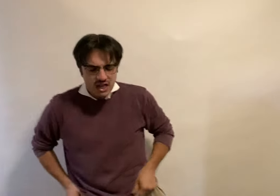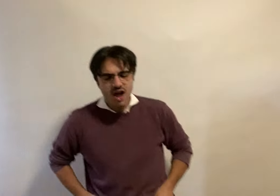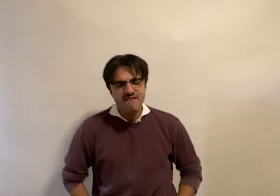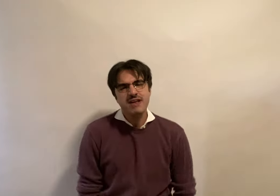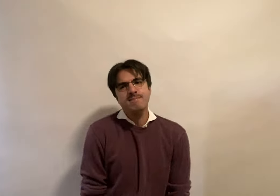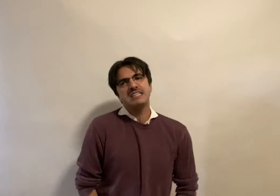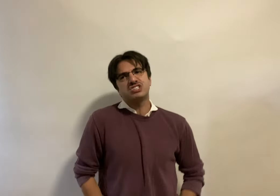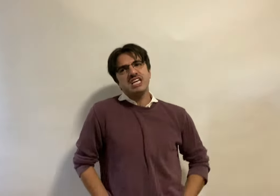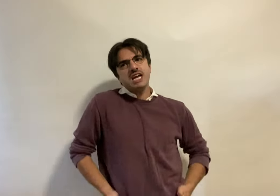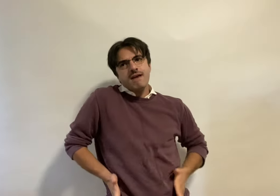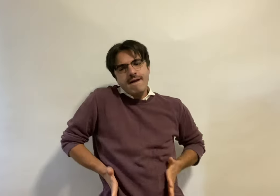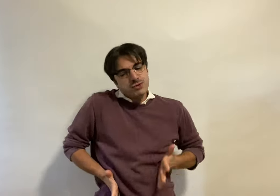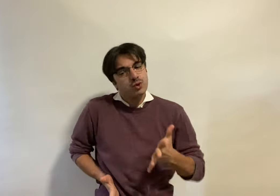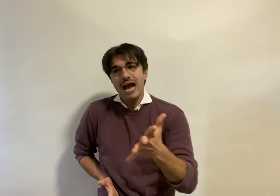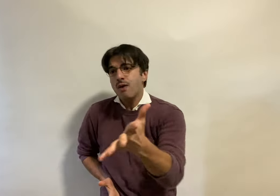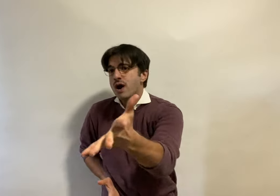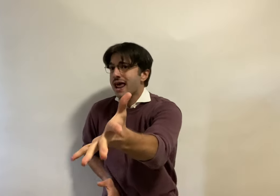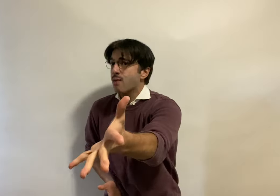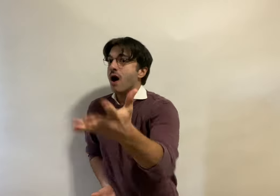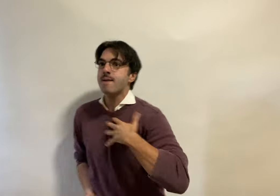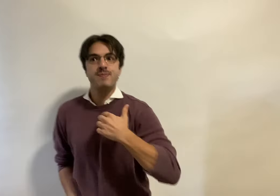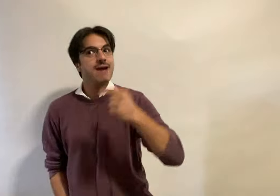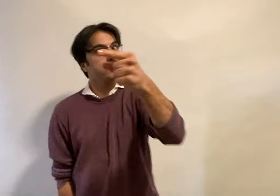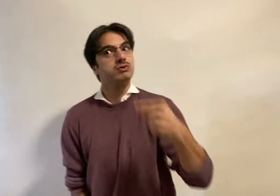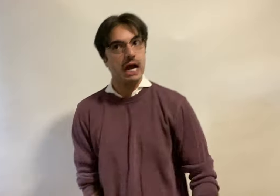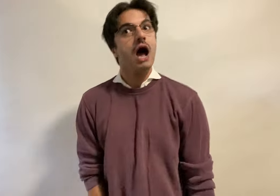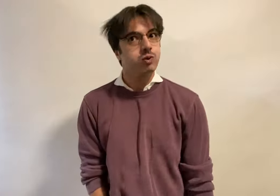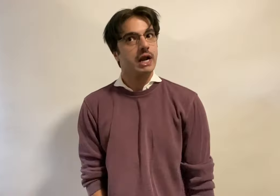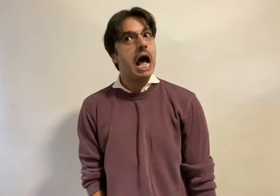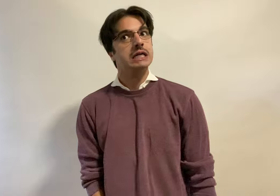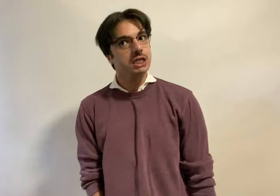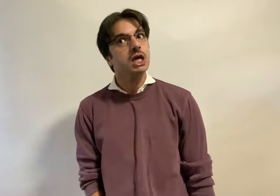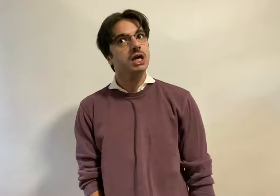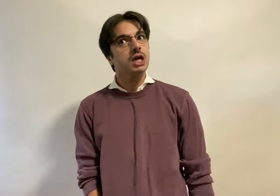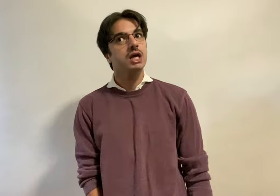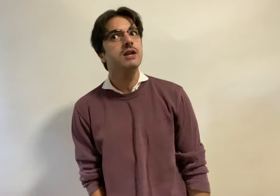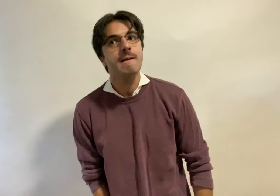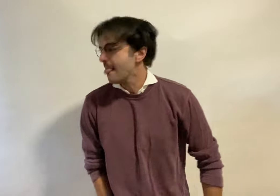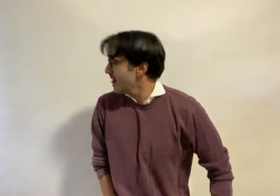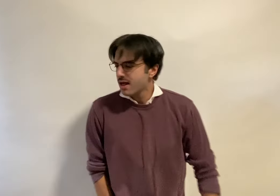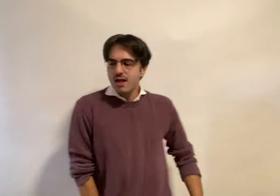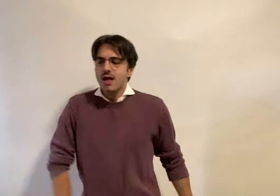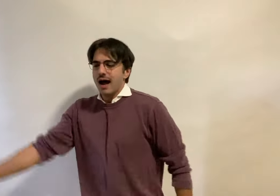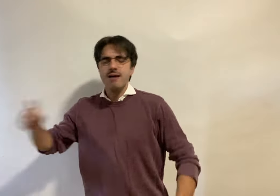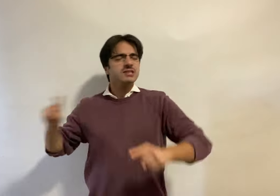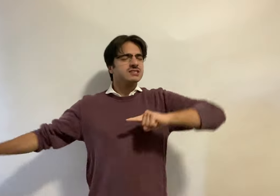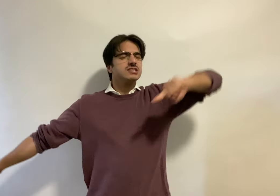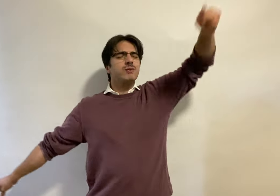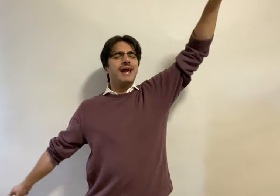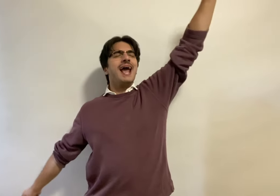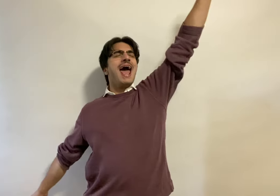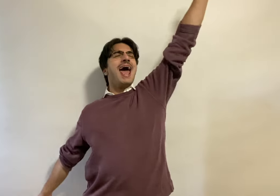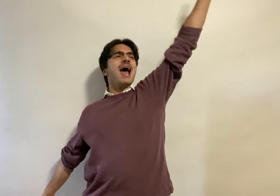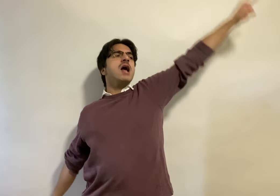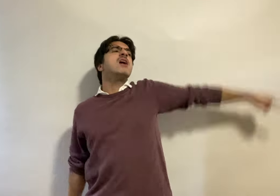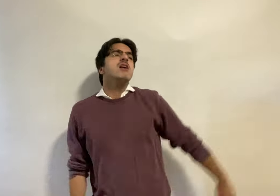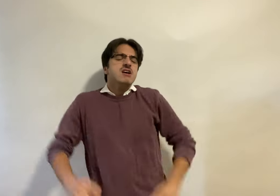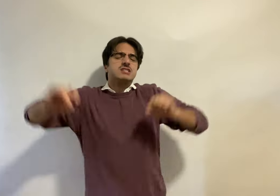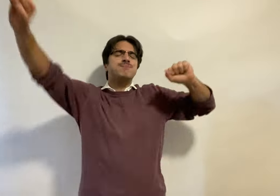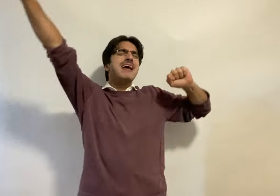love in my scene You got what I want, babe, you got what I need I'm just a swingin' space